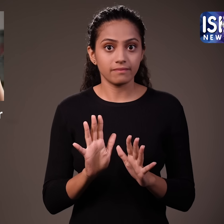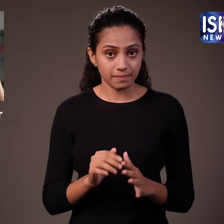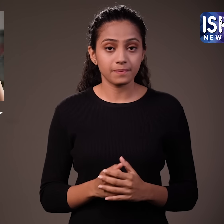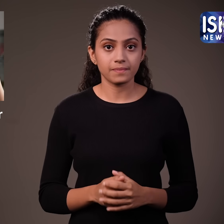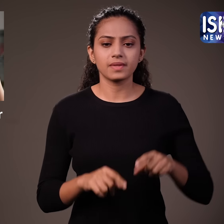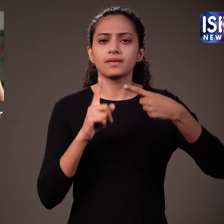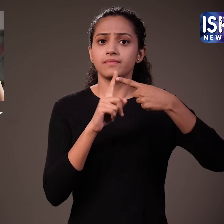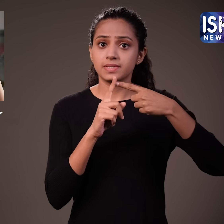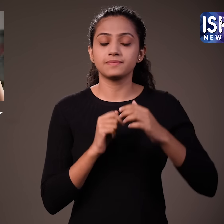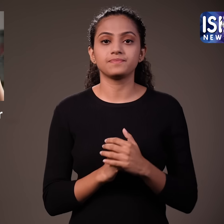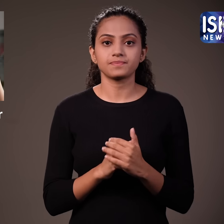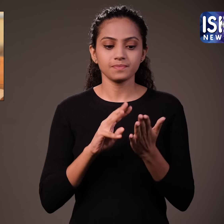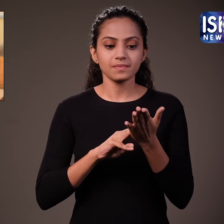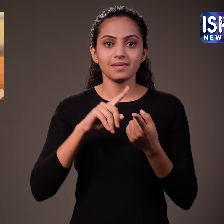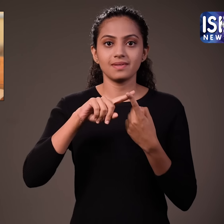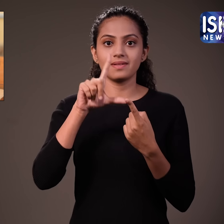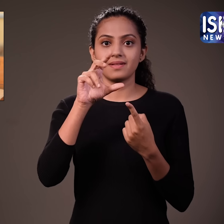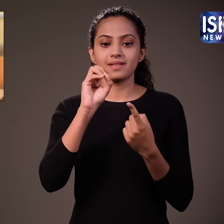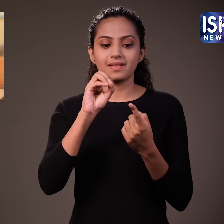1. Melons